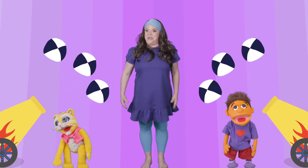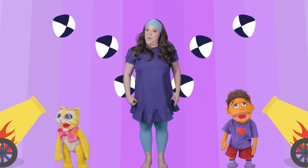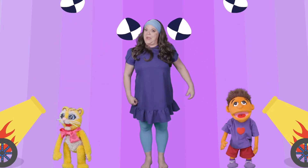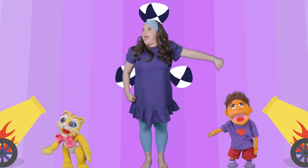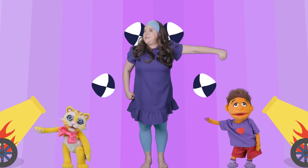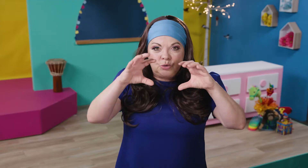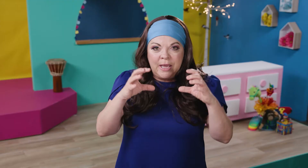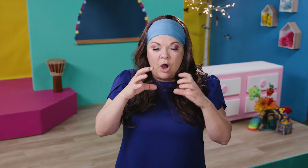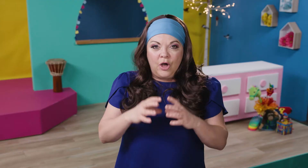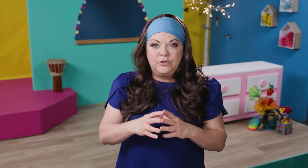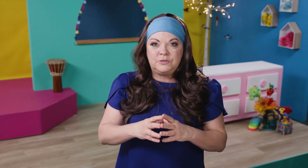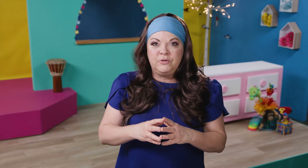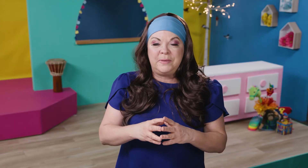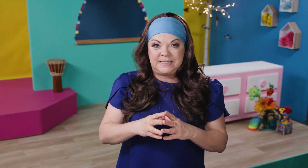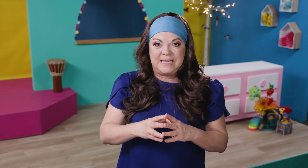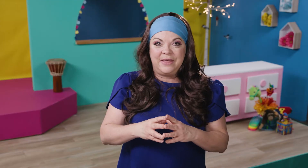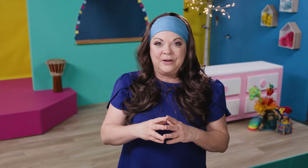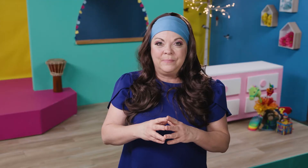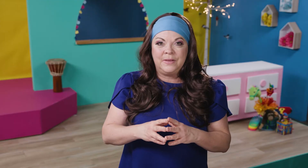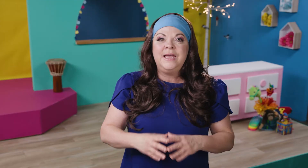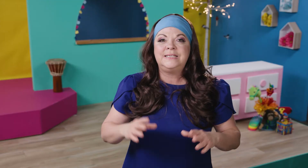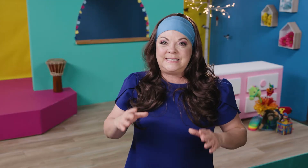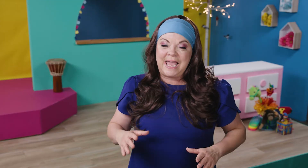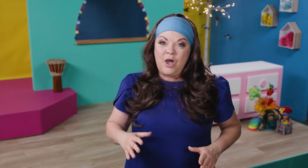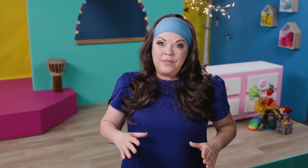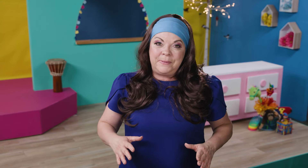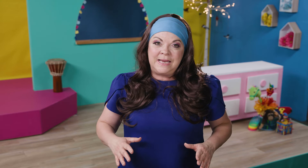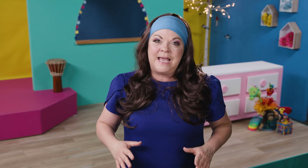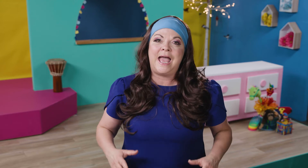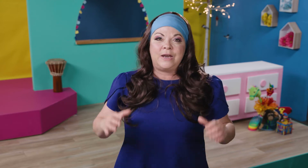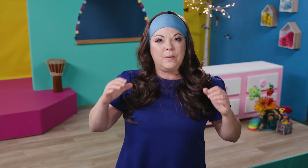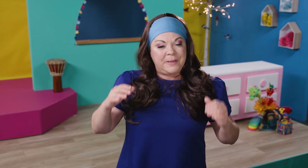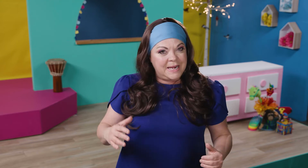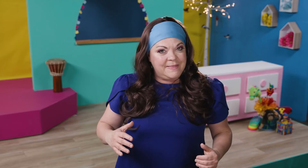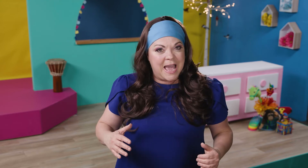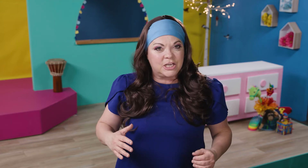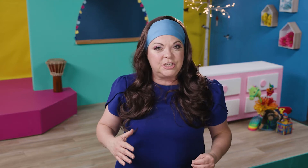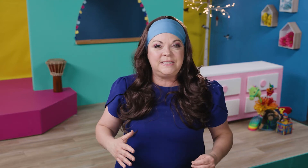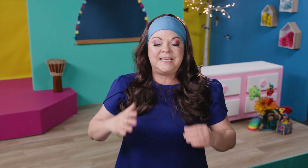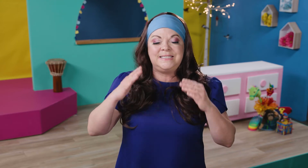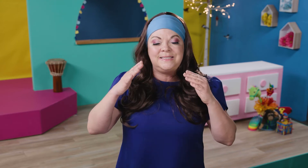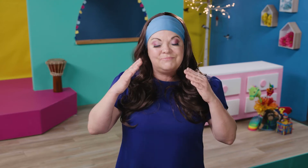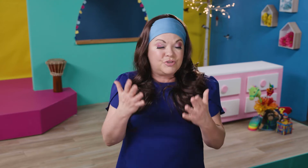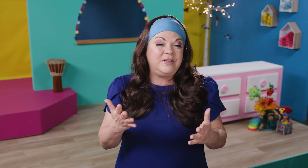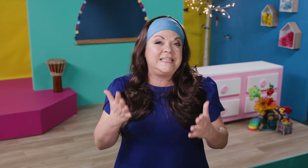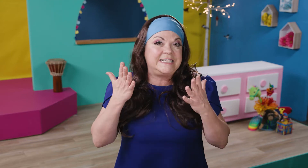by stringing all those movements together. Staying on the beat and repeating the actions is truly the